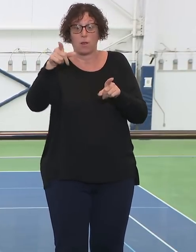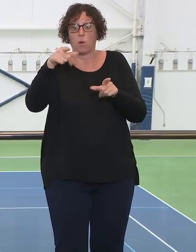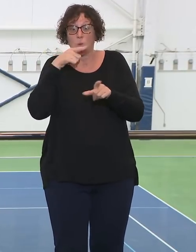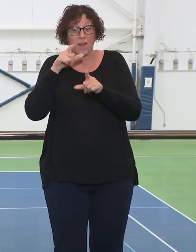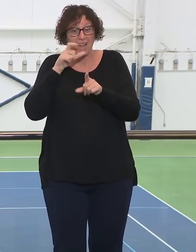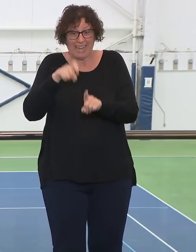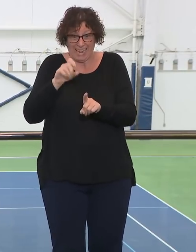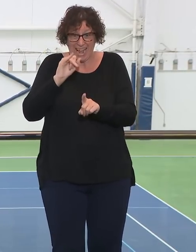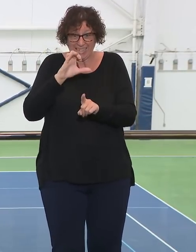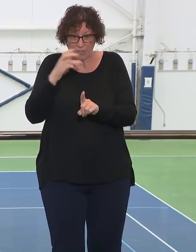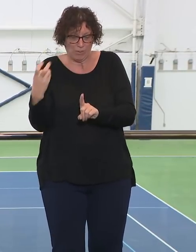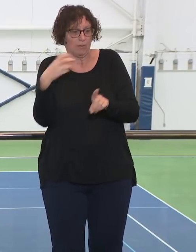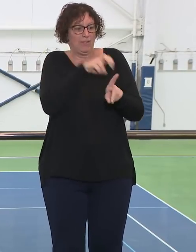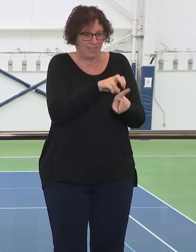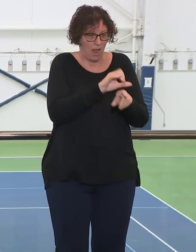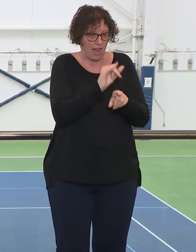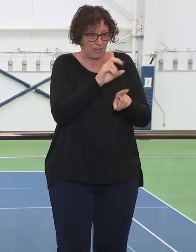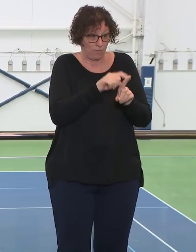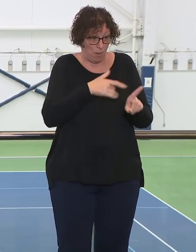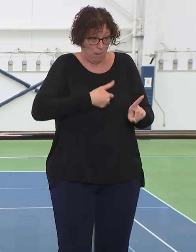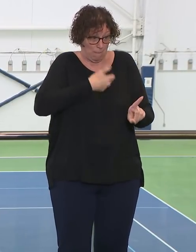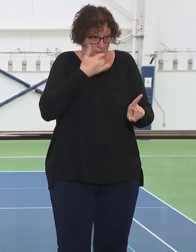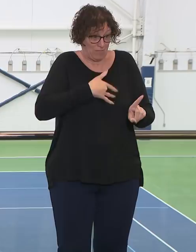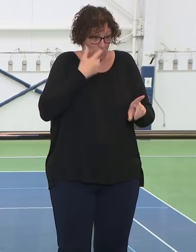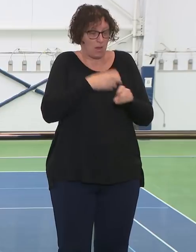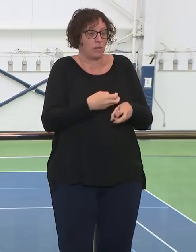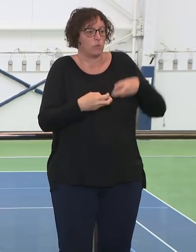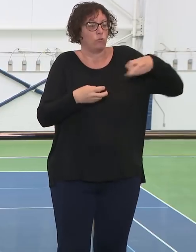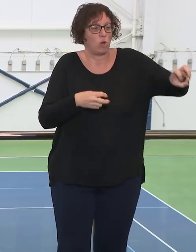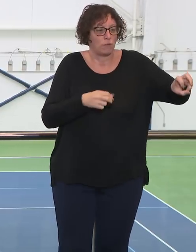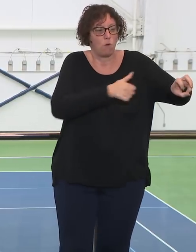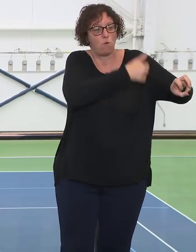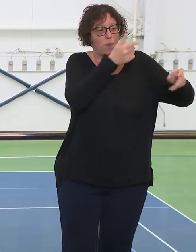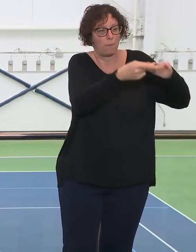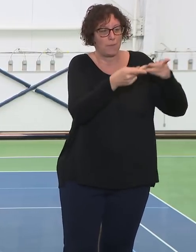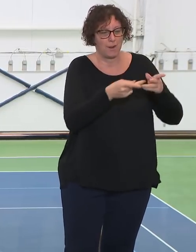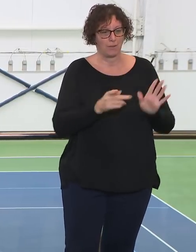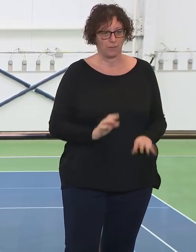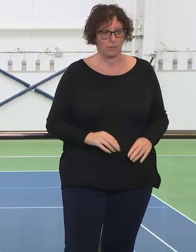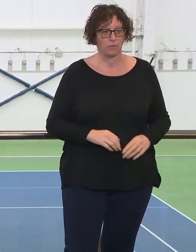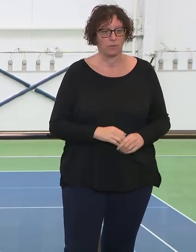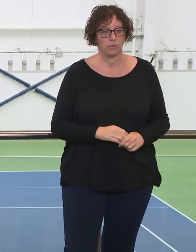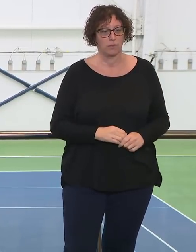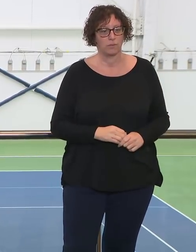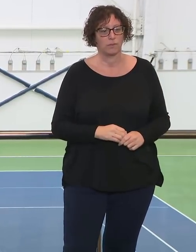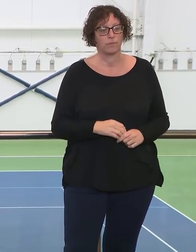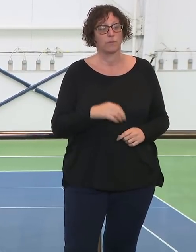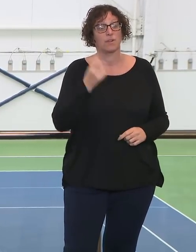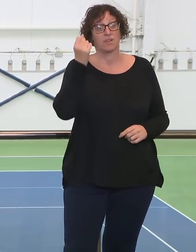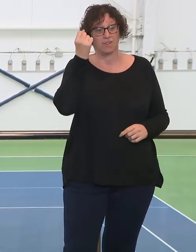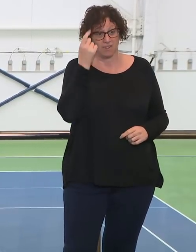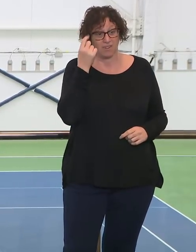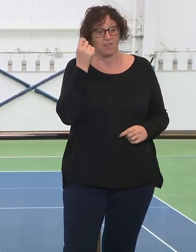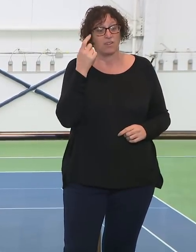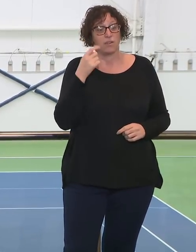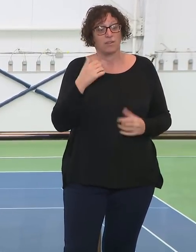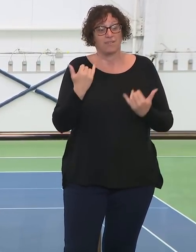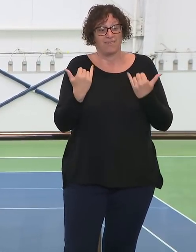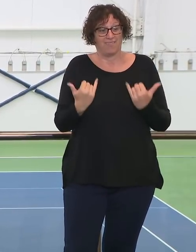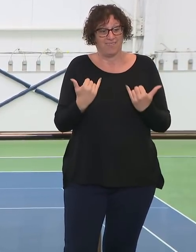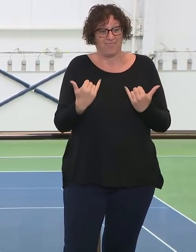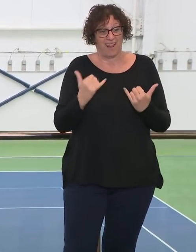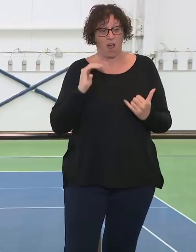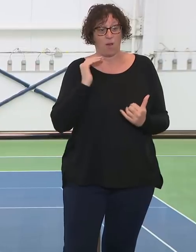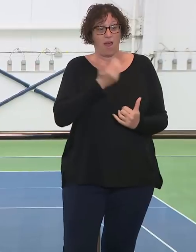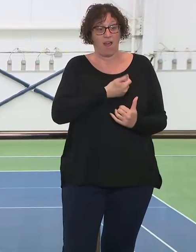and our ICUs are surging well beyond our traditional ICU units into step-down units, the